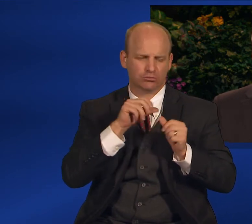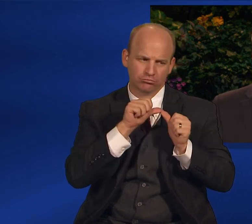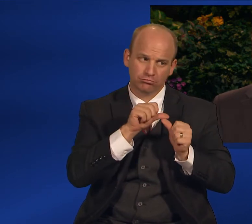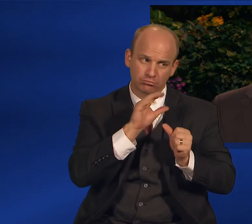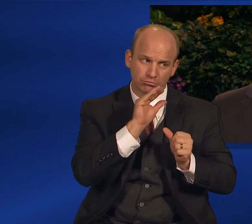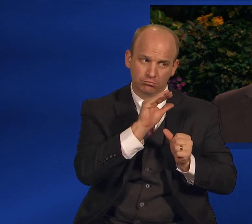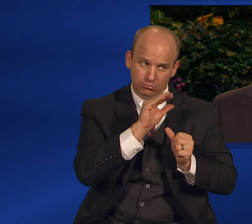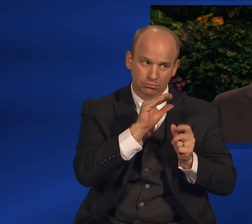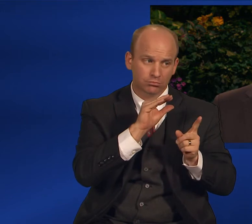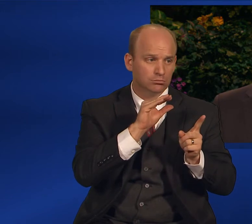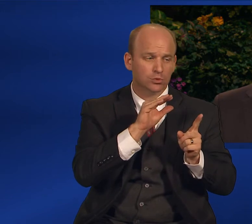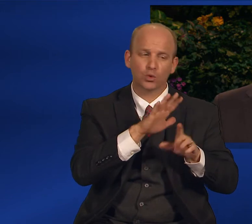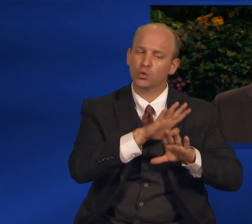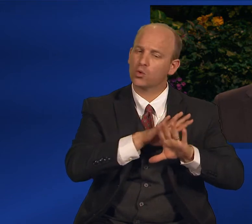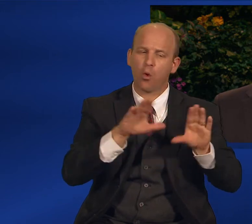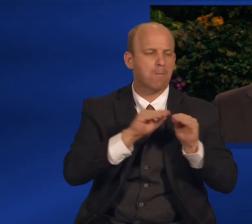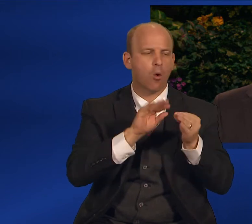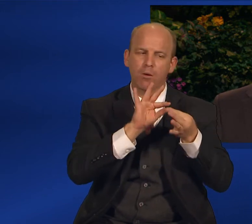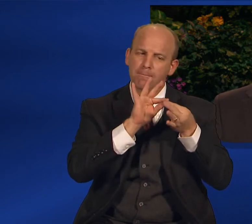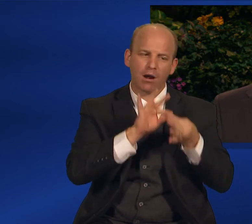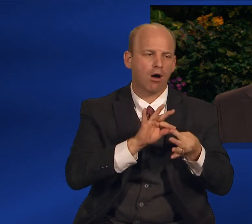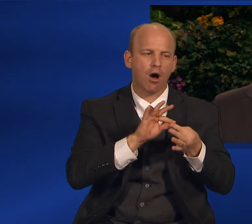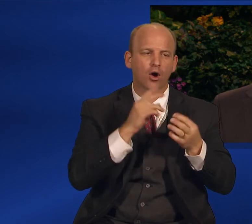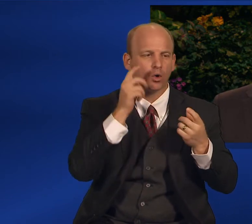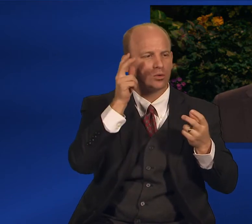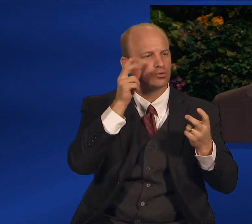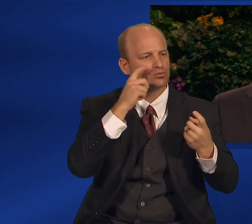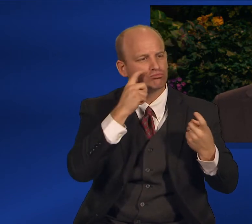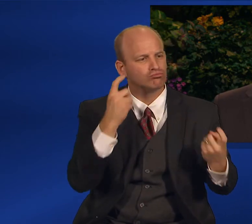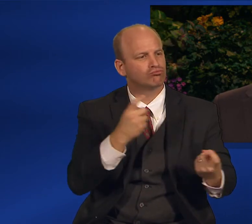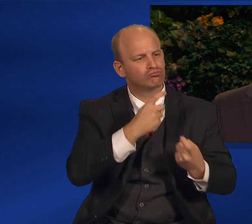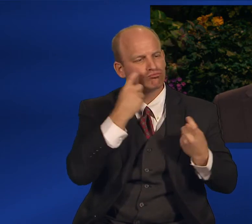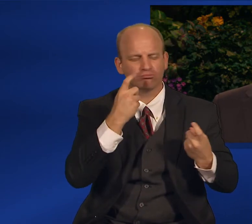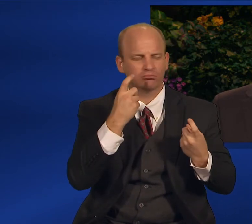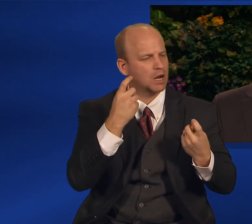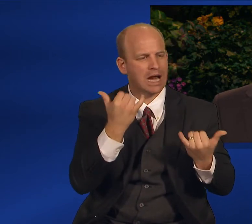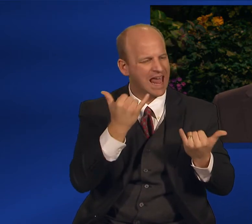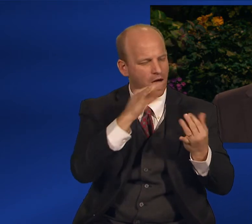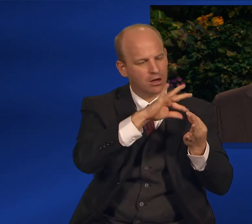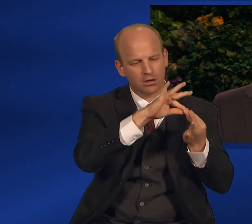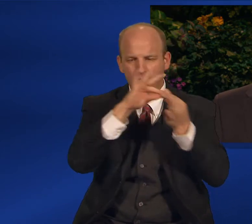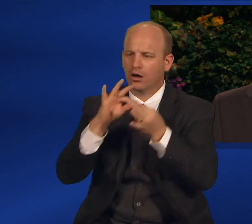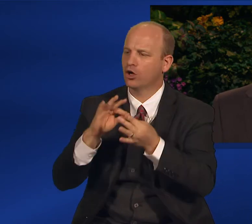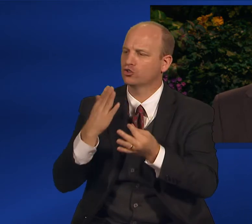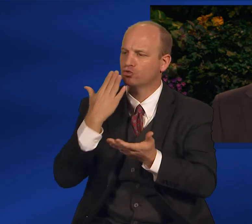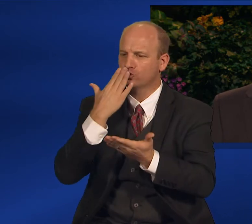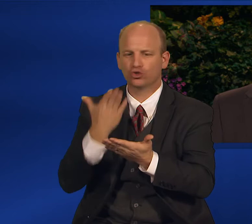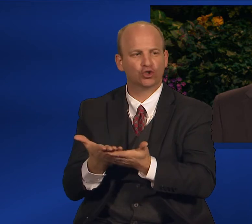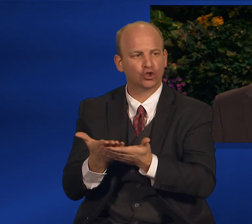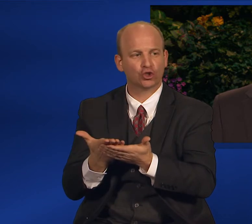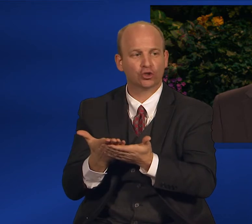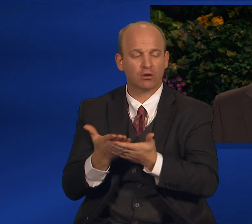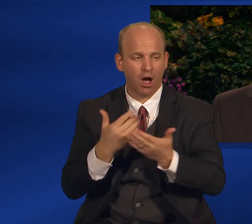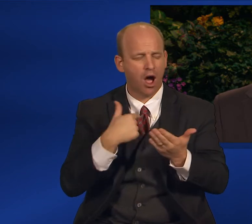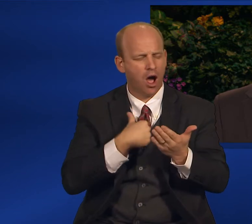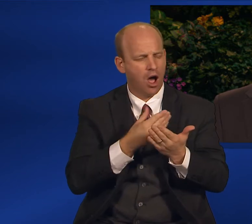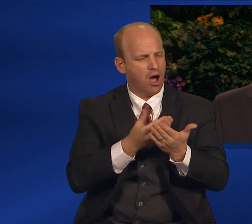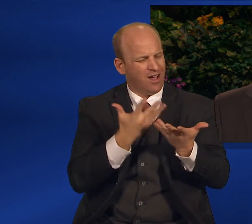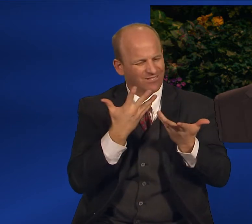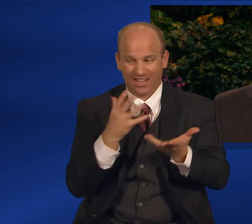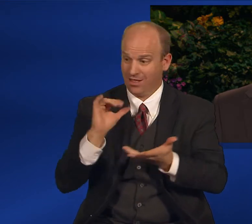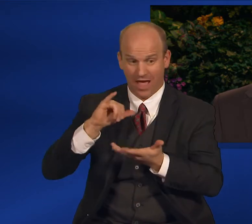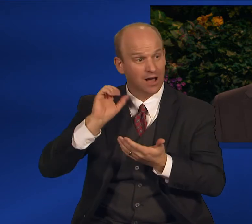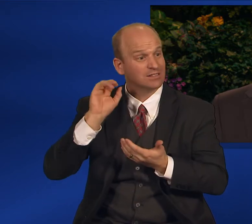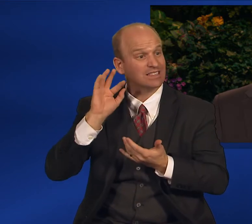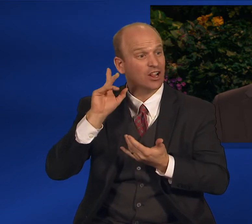You belong no longer to evil but to good. It is your soul that I am buying for you. I withdraw